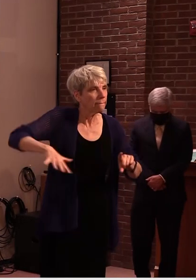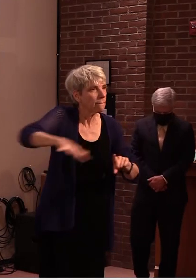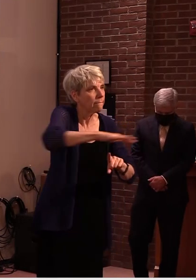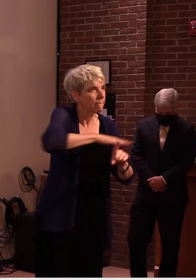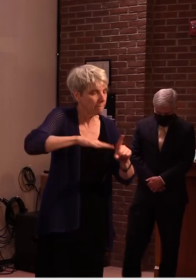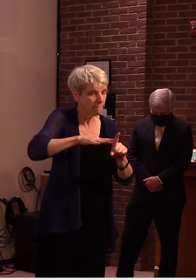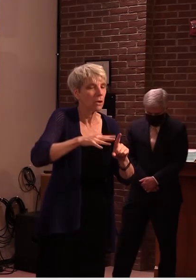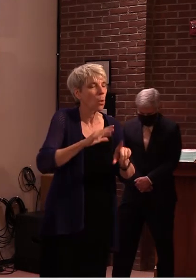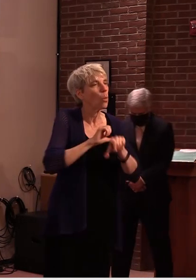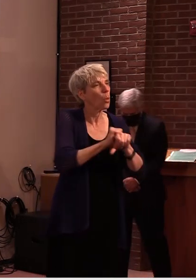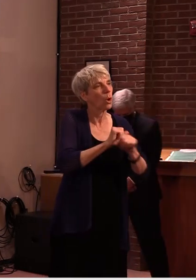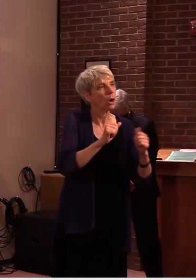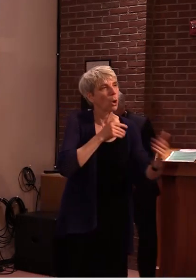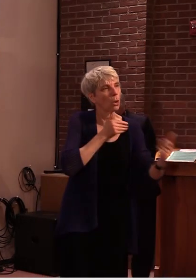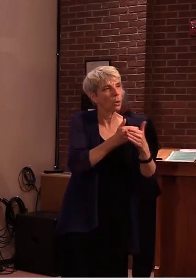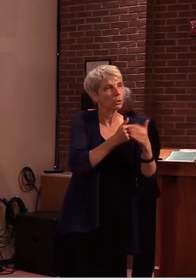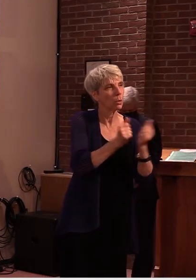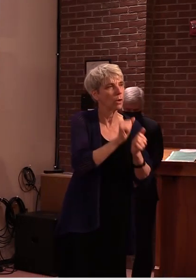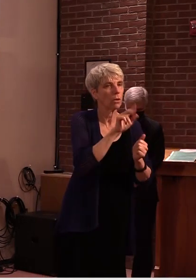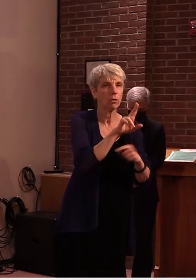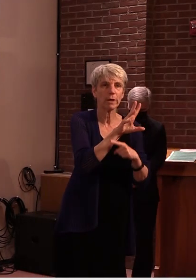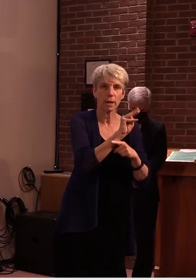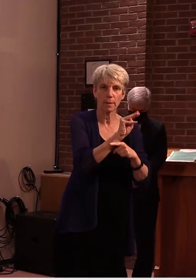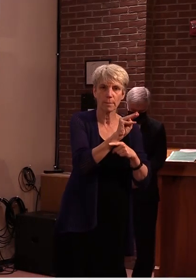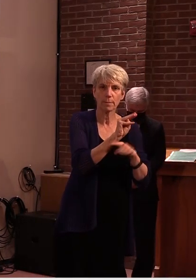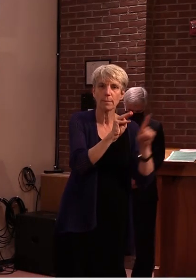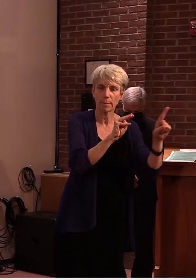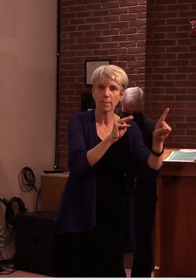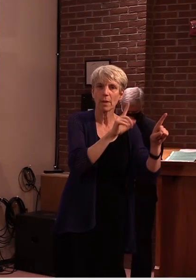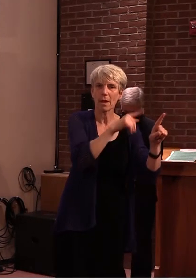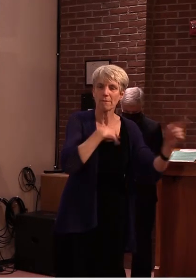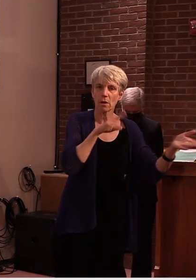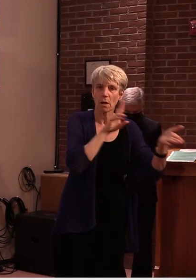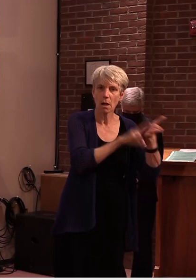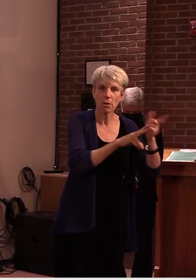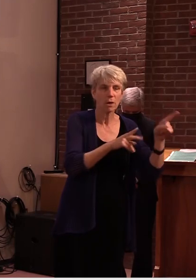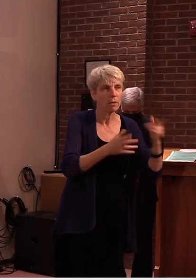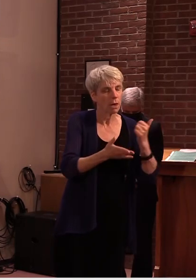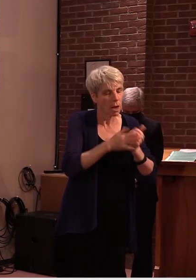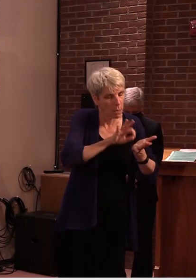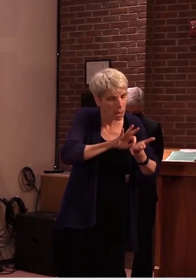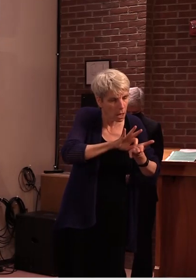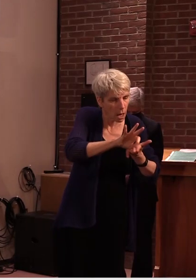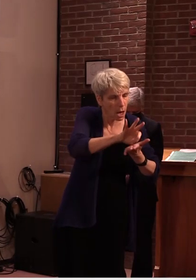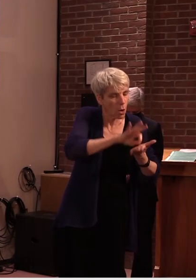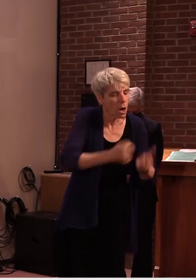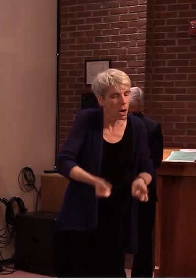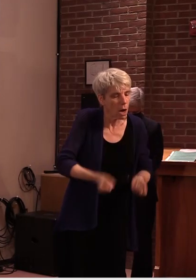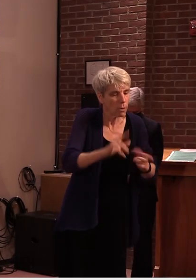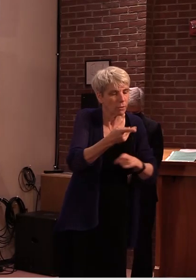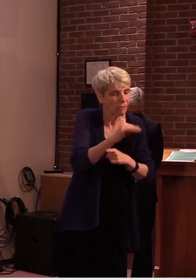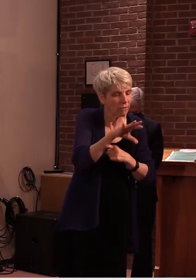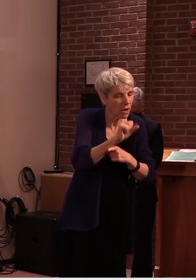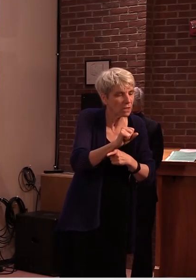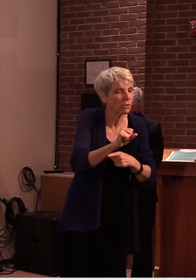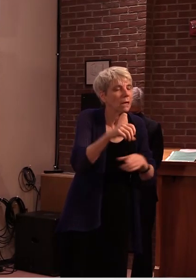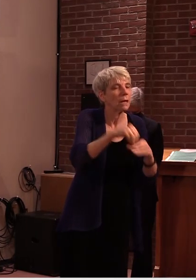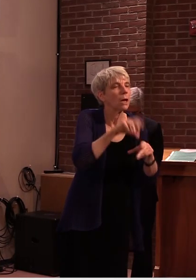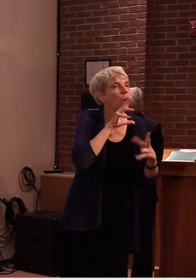where they are are working with us to quantify the phosphorus reductions associated with wetland